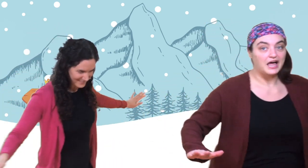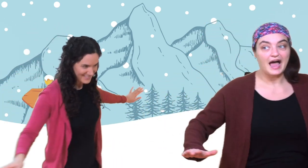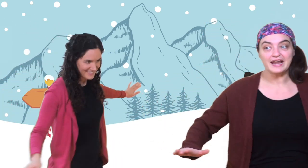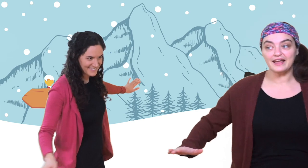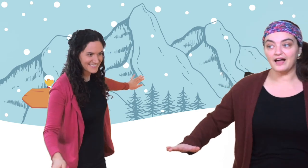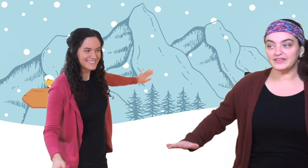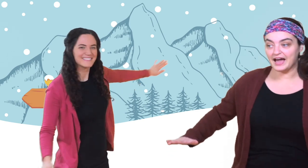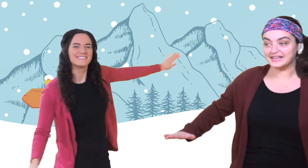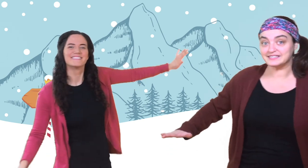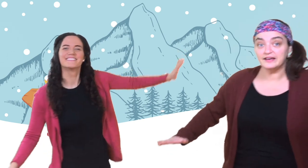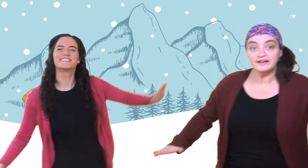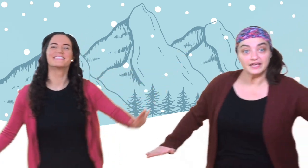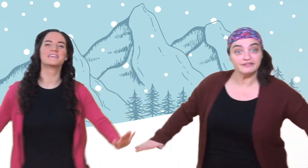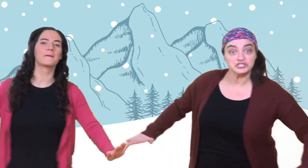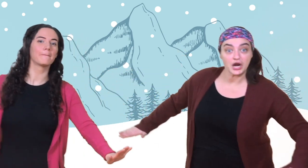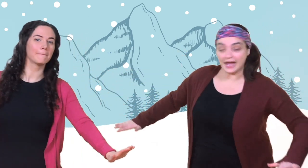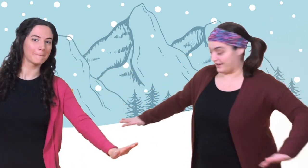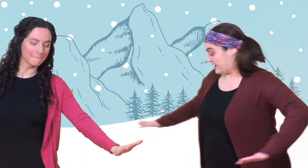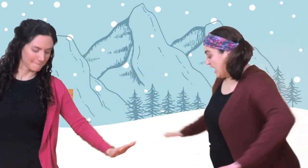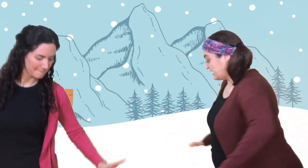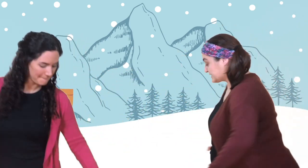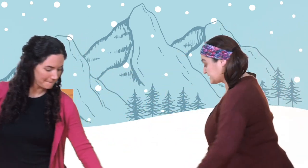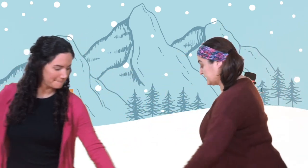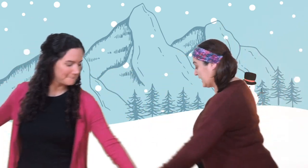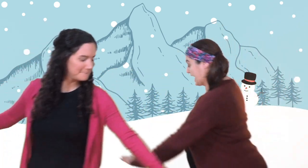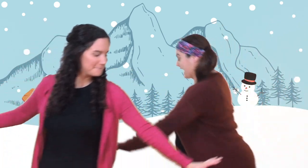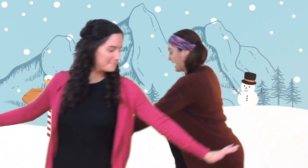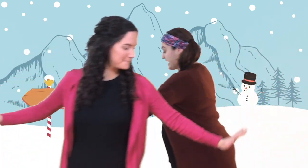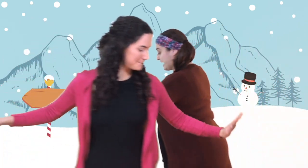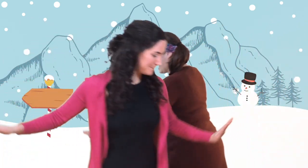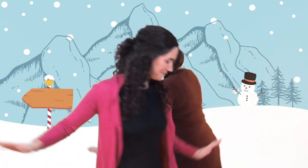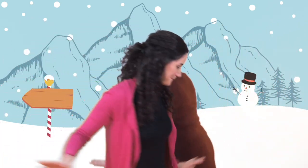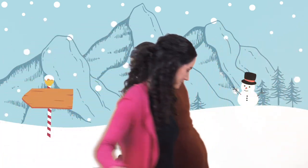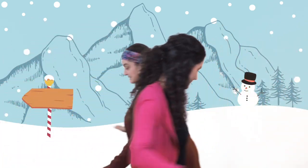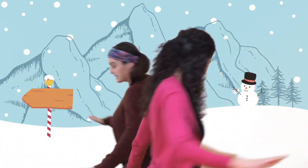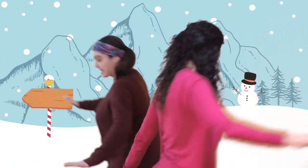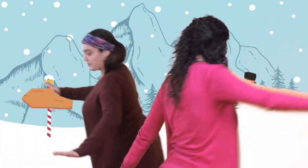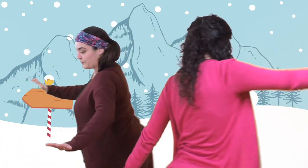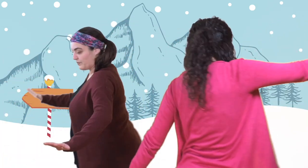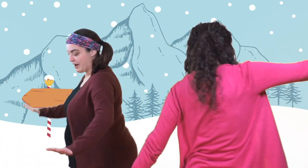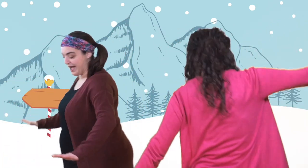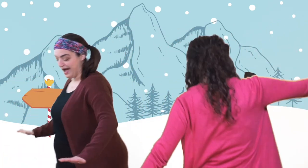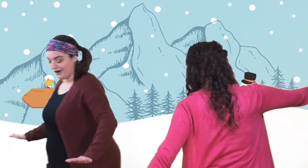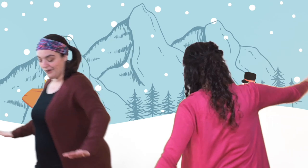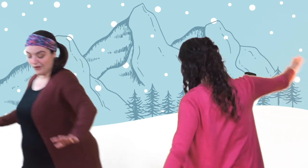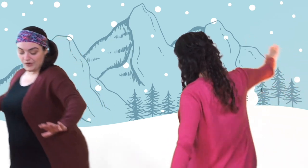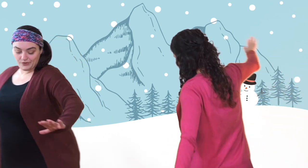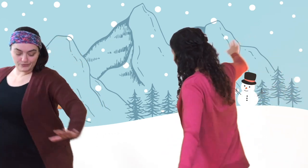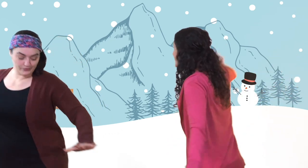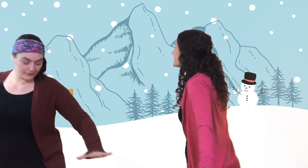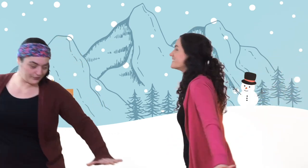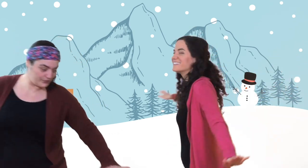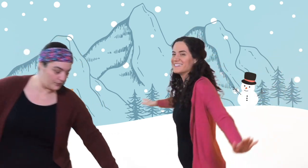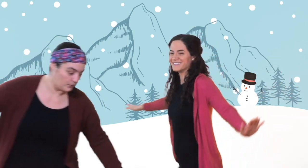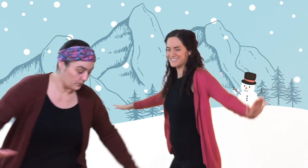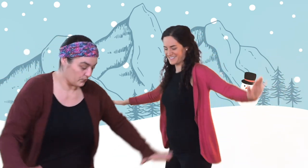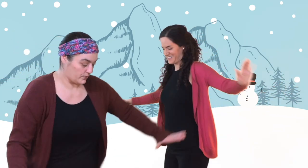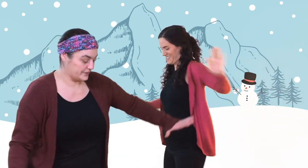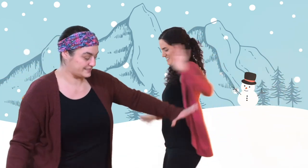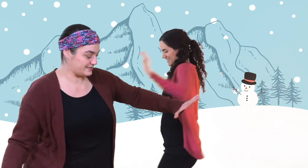start gliding on the ice. Give it a try. Slide, slide. Wow. Whoo,